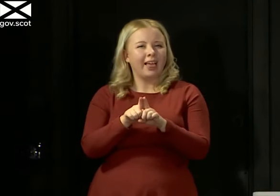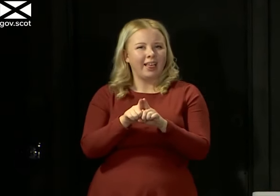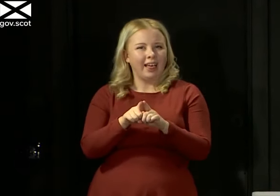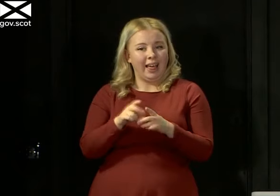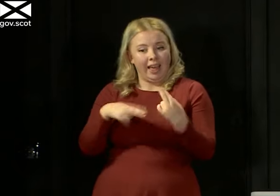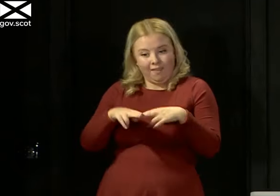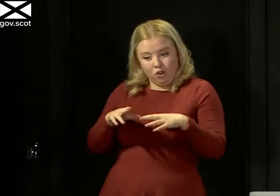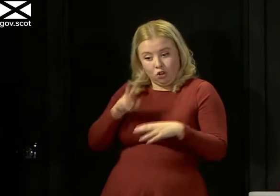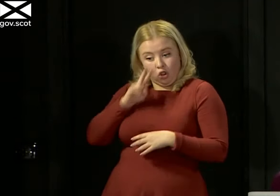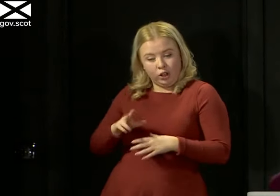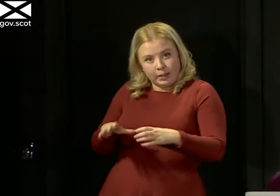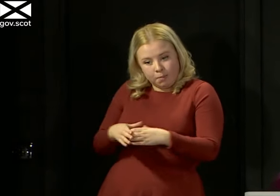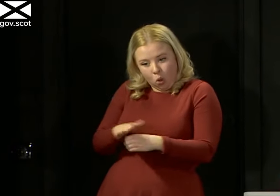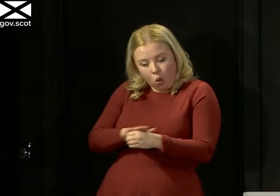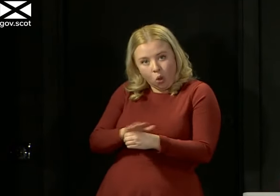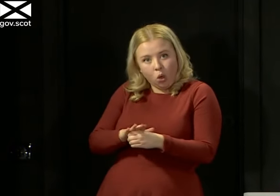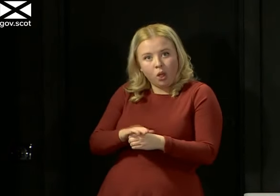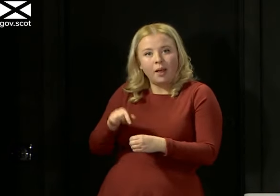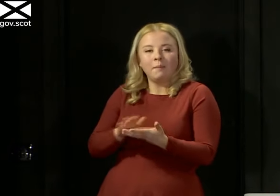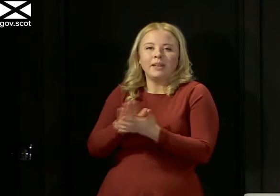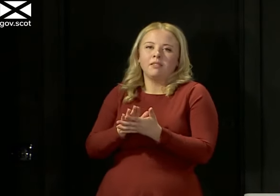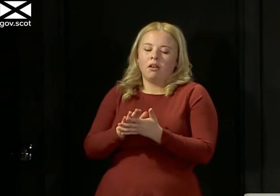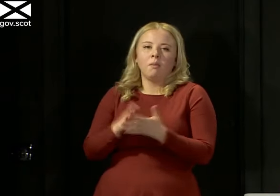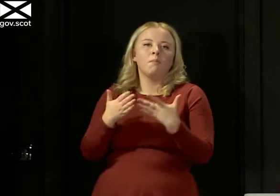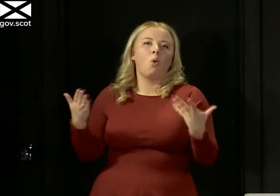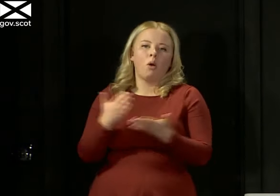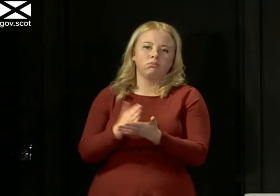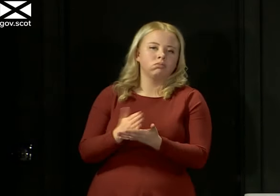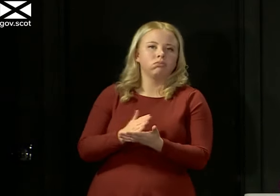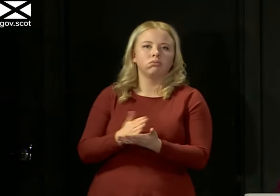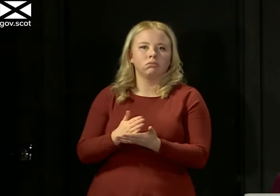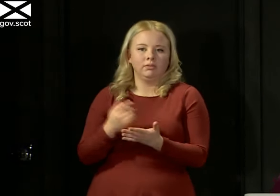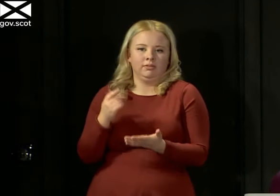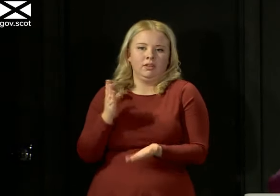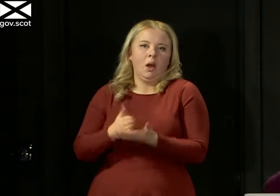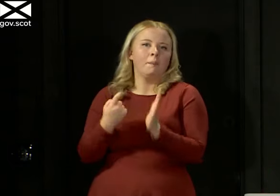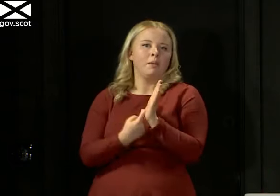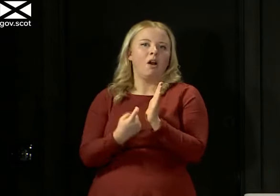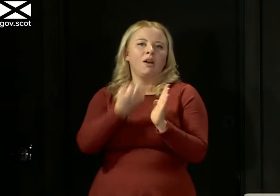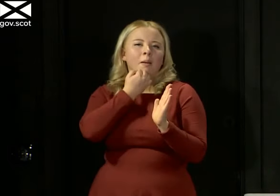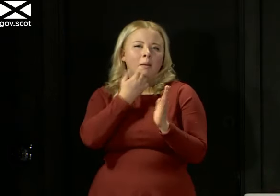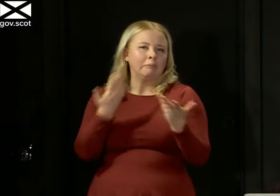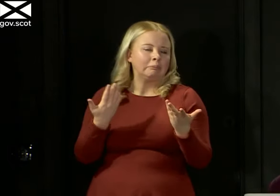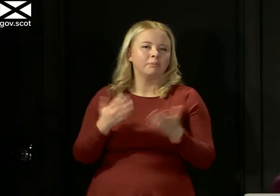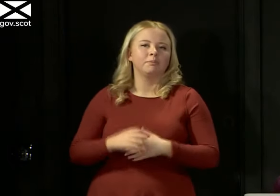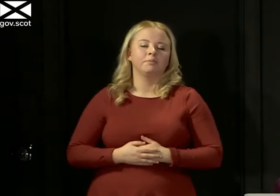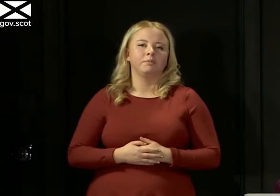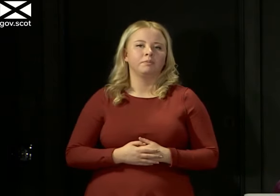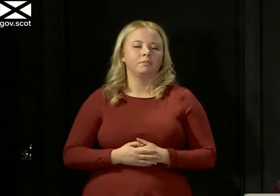geographic area, the greater the level of uncertainty will be in that number, so that's just a general point to make.